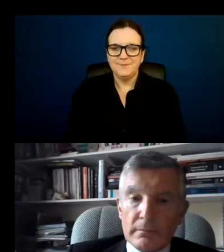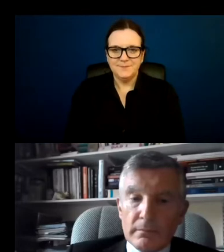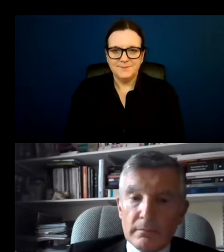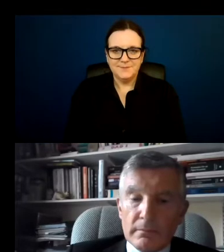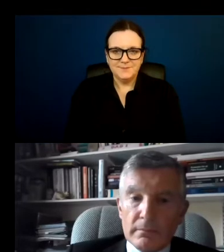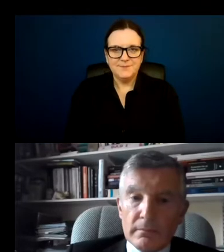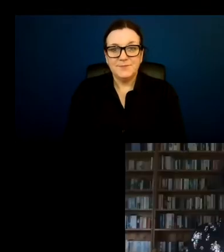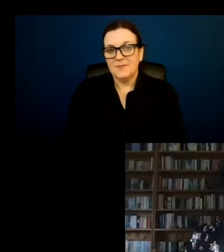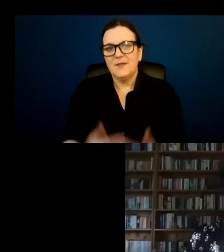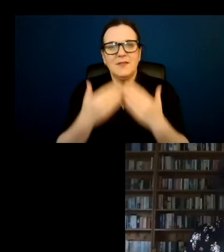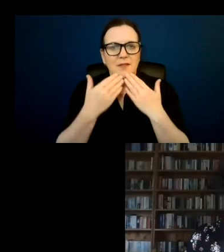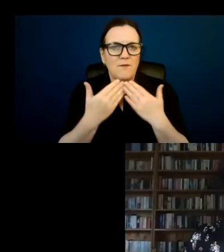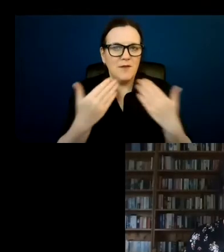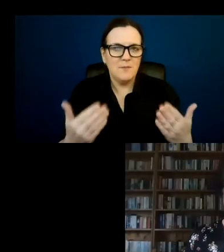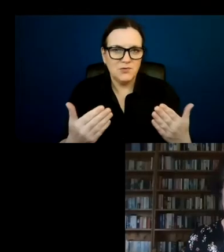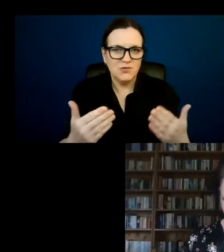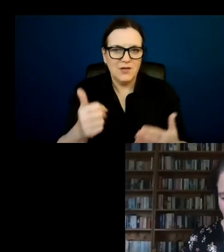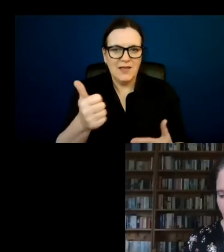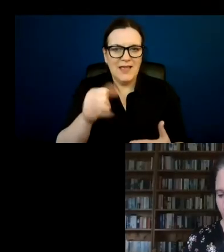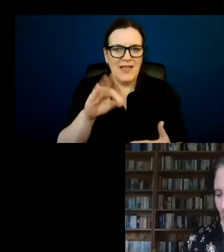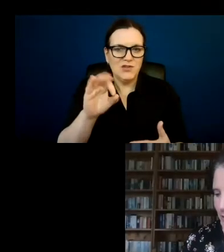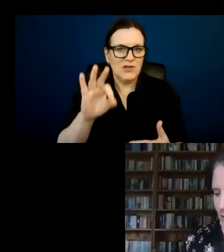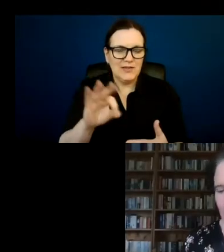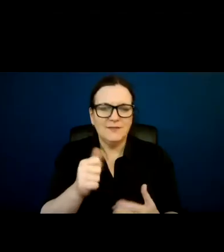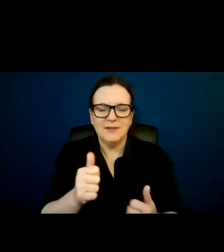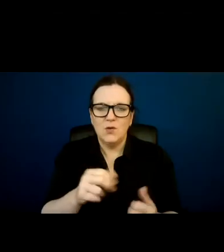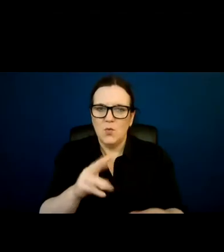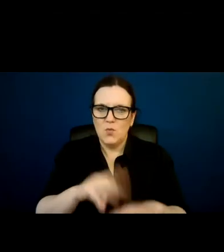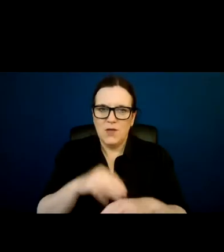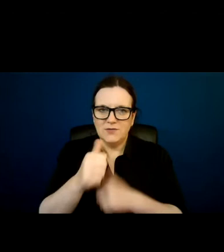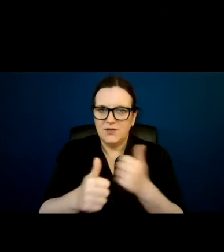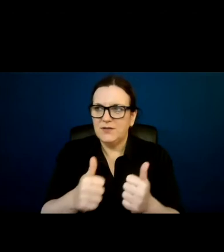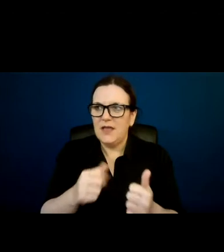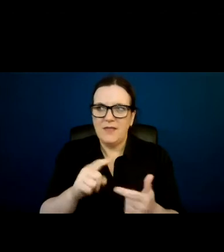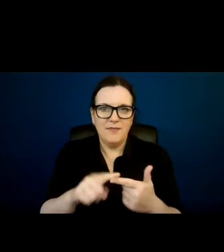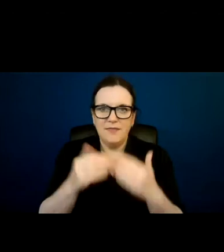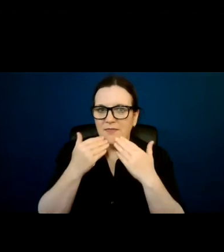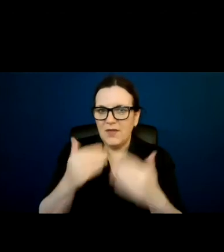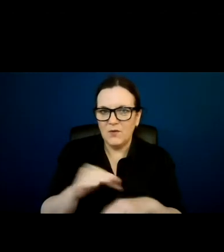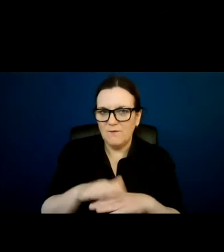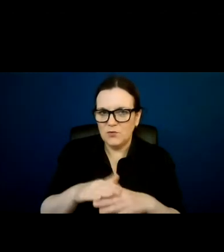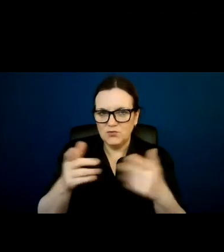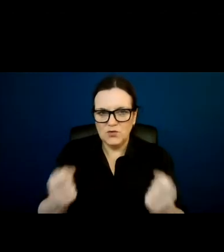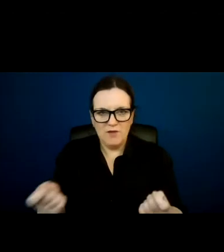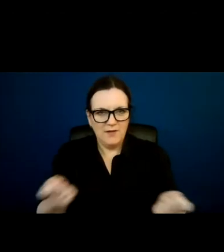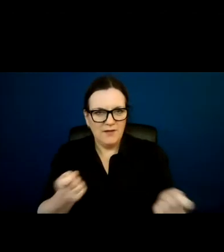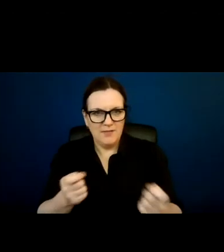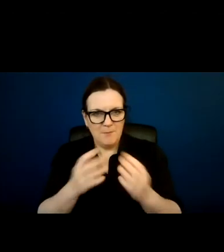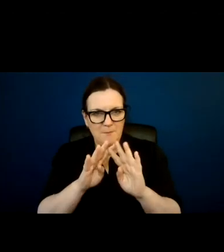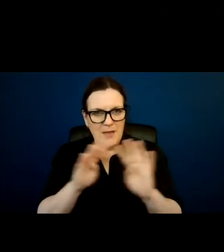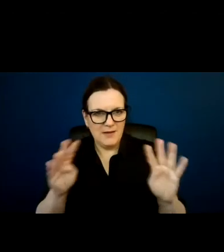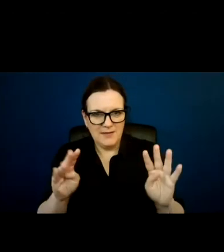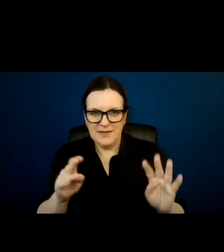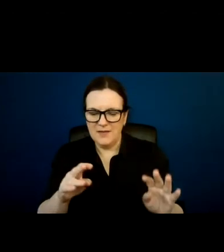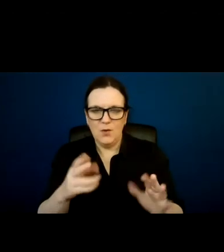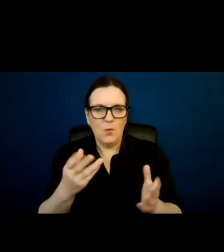Thank you very much, Aisling. And well done. And thank you for chairing that panel, even with